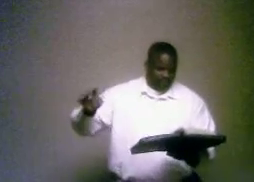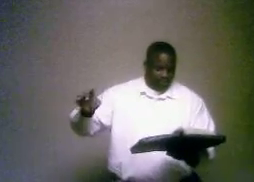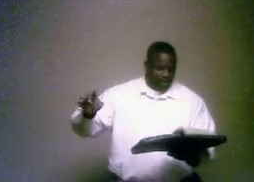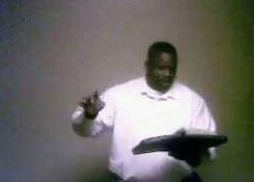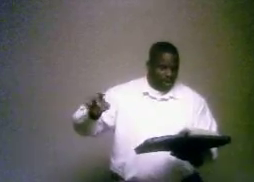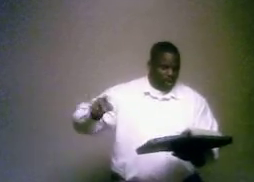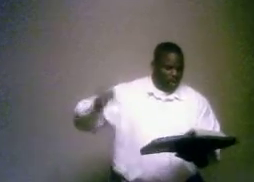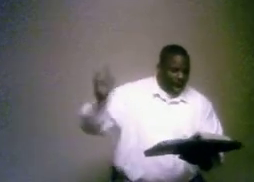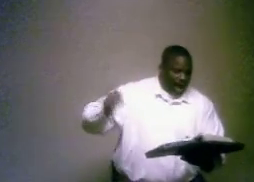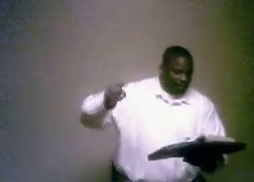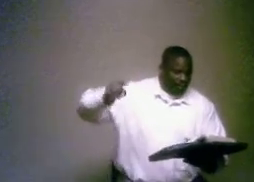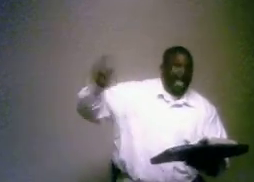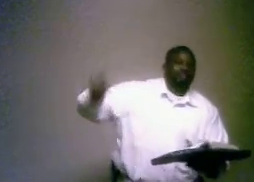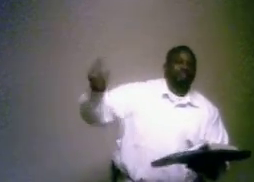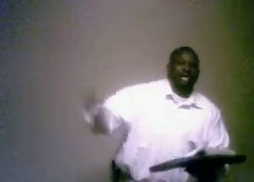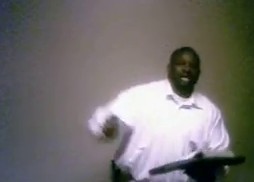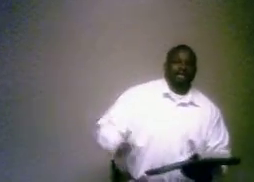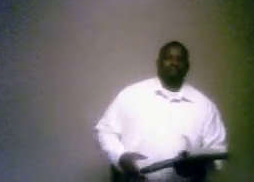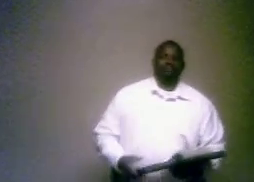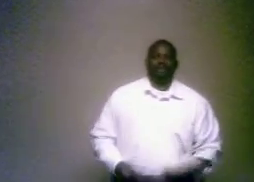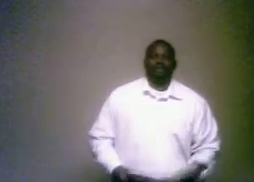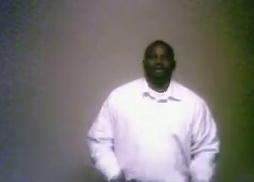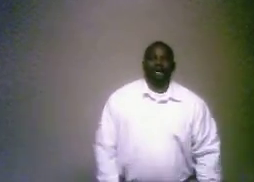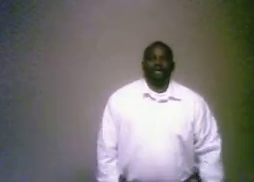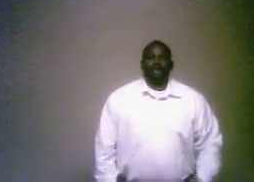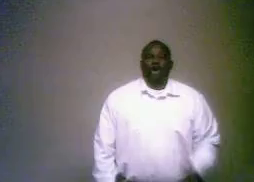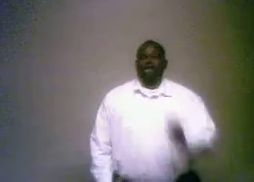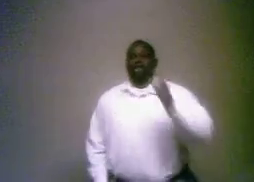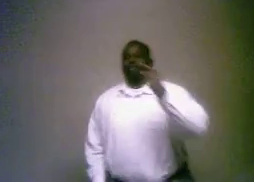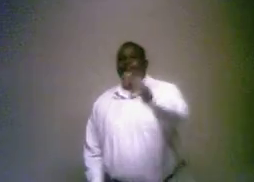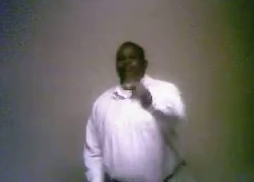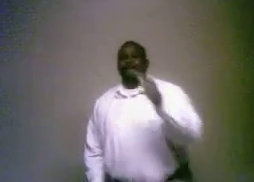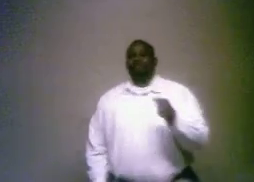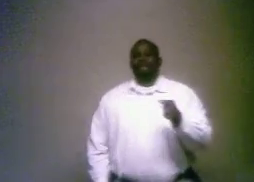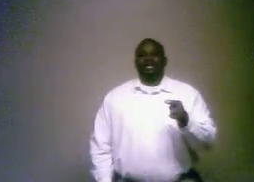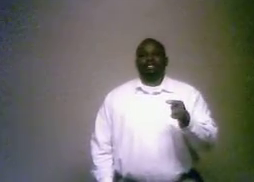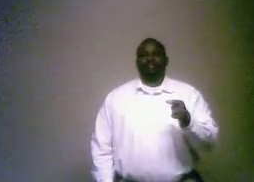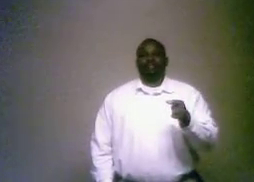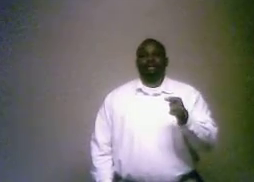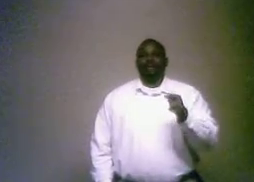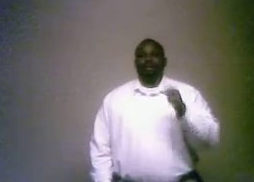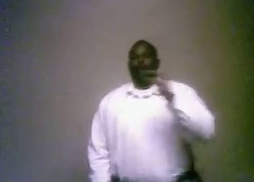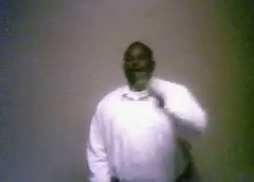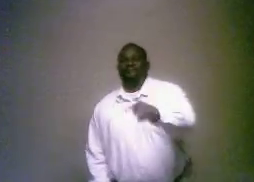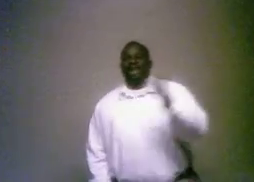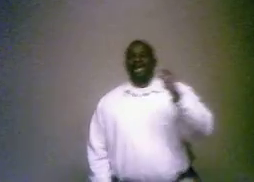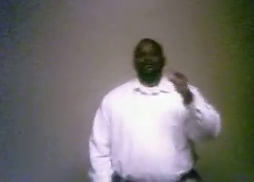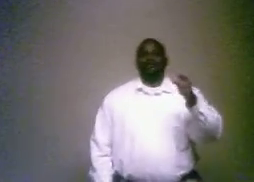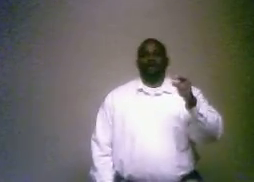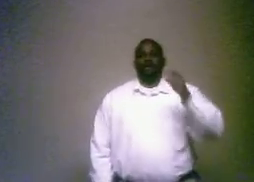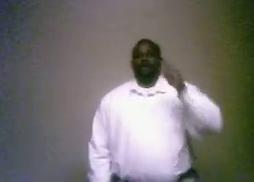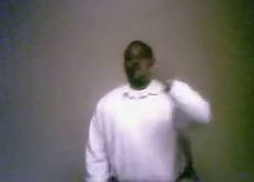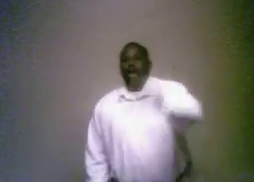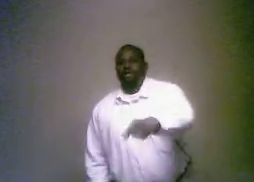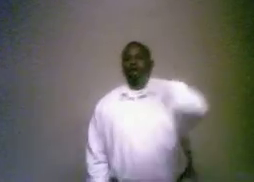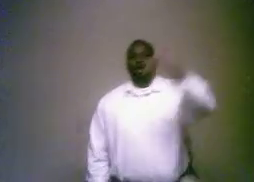one baptism. So there's one baptism, one faith, one door,